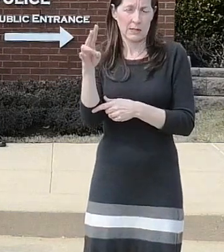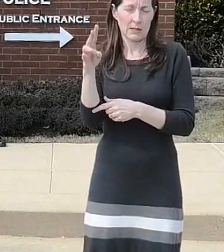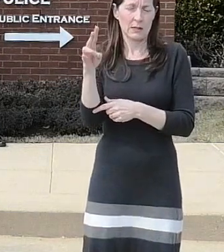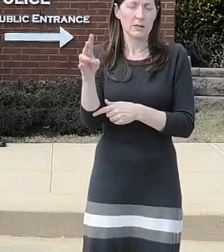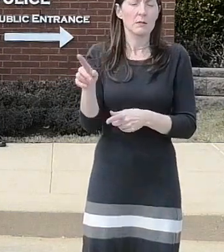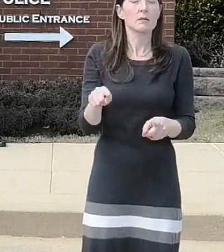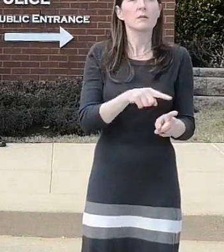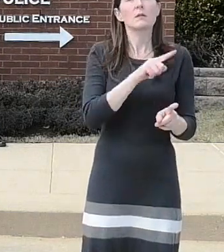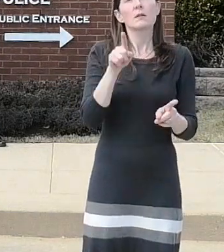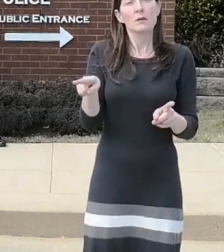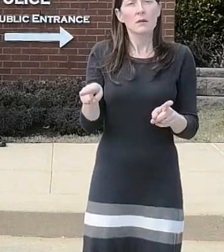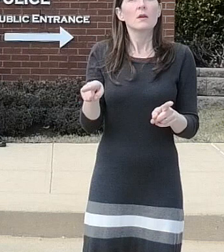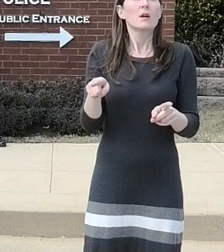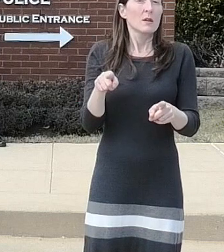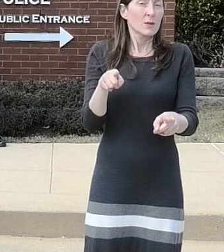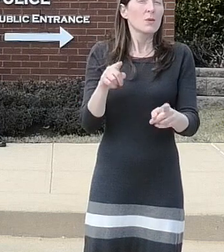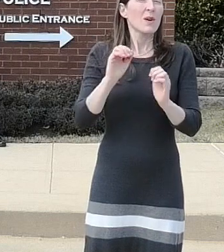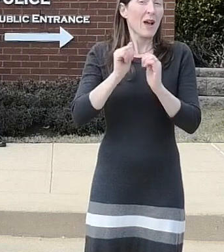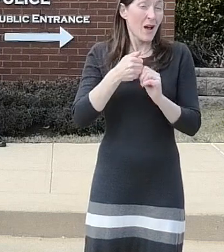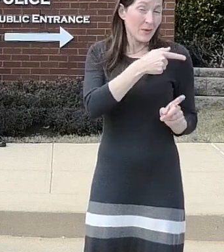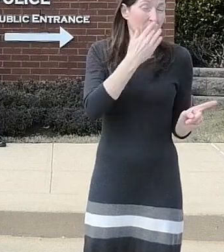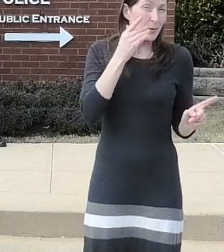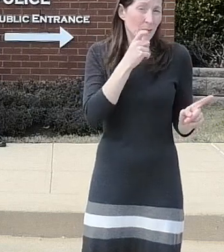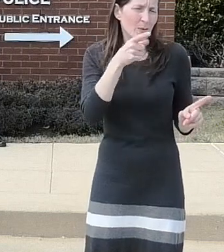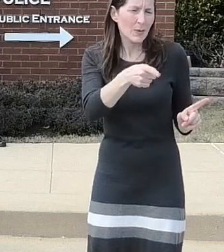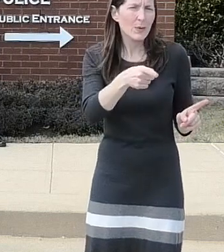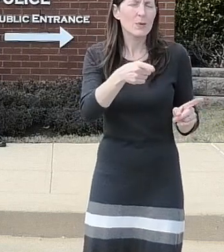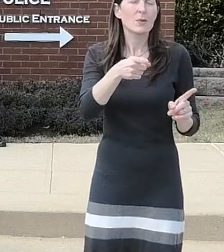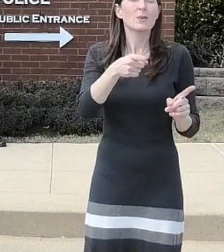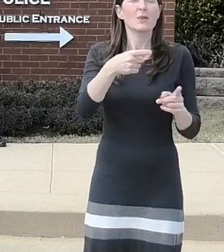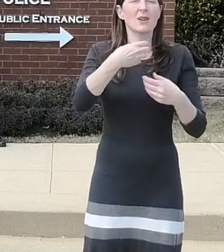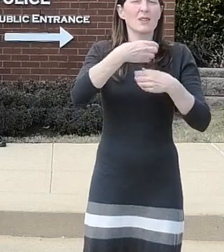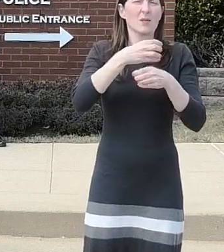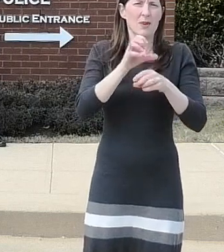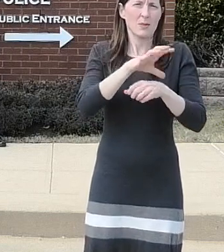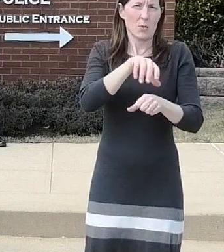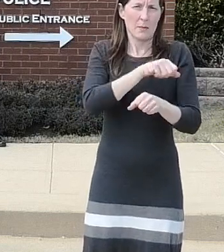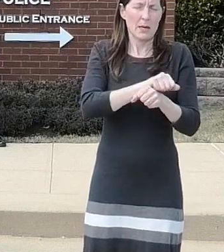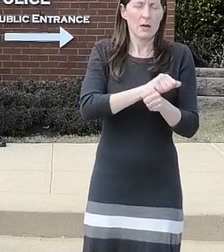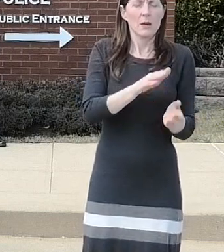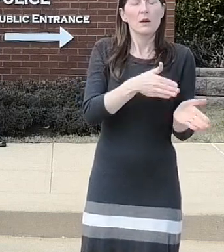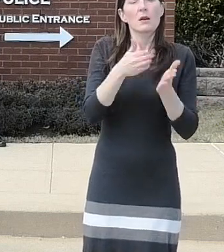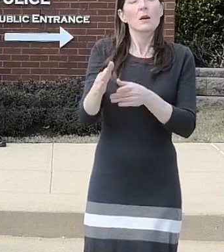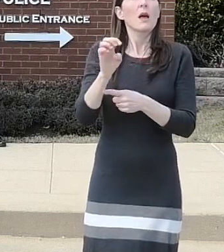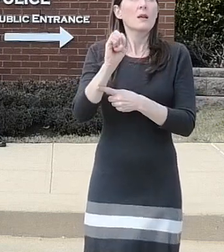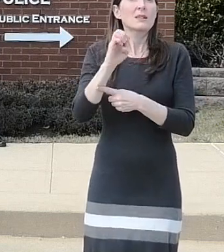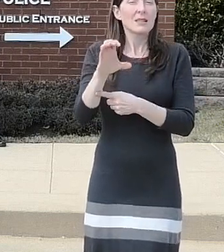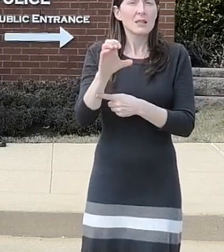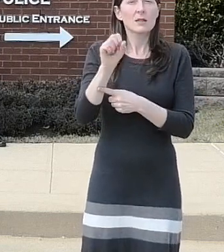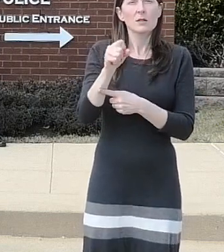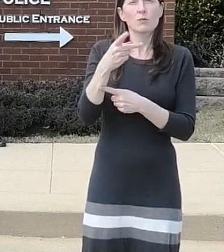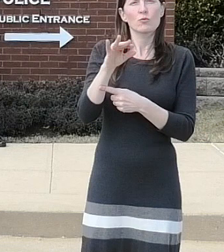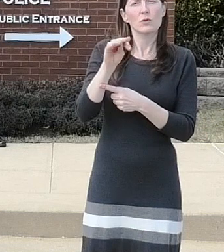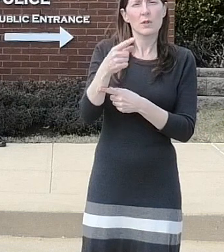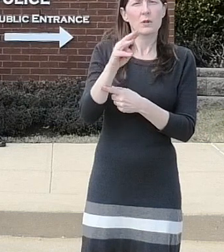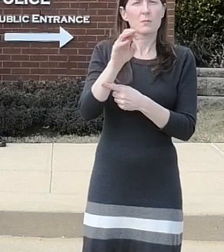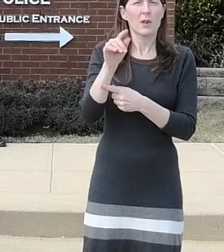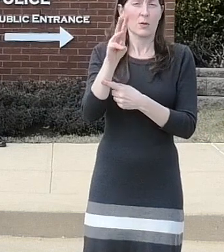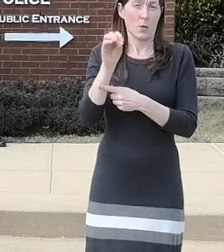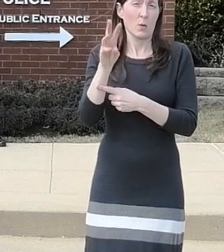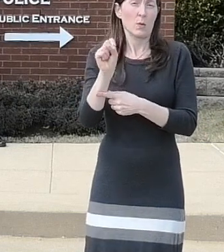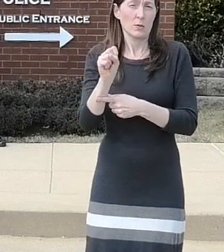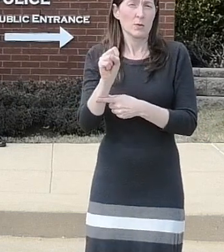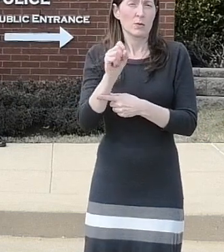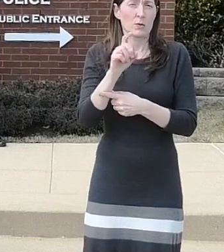victims through chiropractic appointments three fires at spring meadow drive in ellicott city in inhabited house